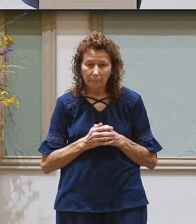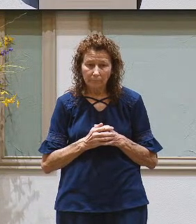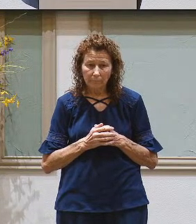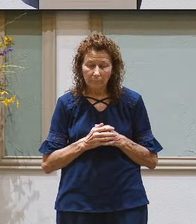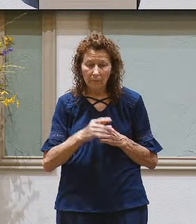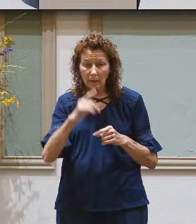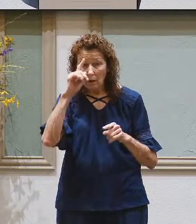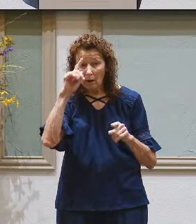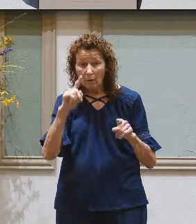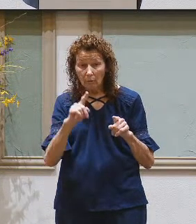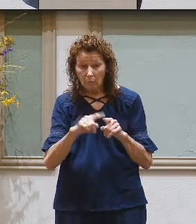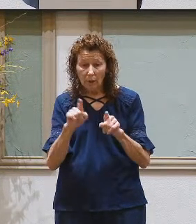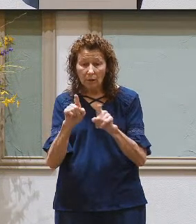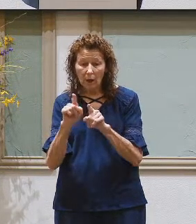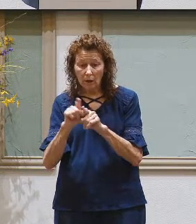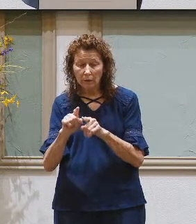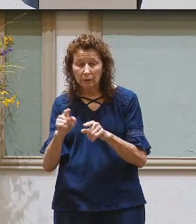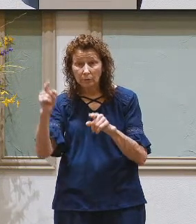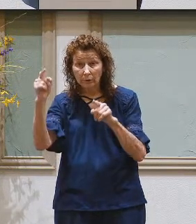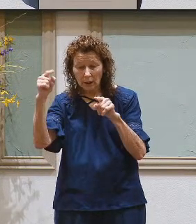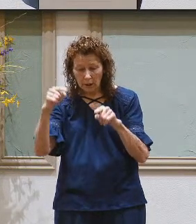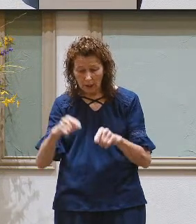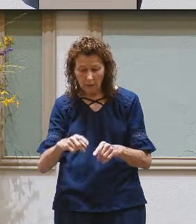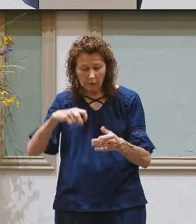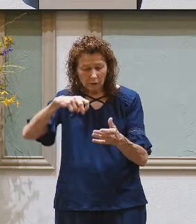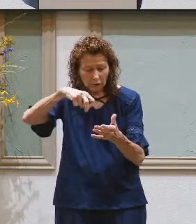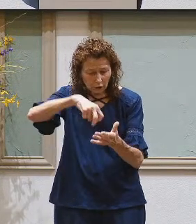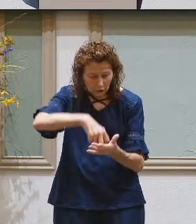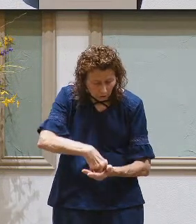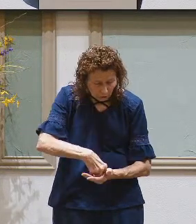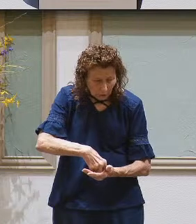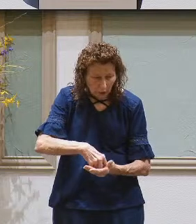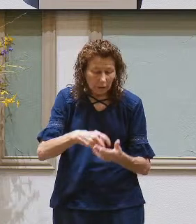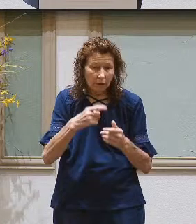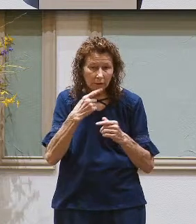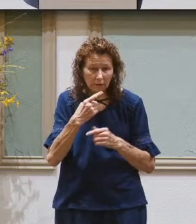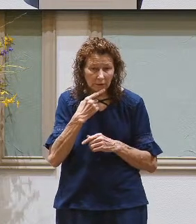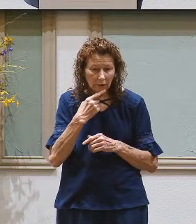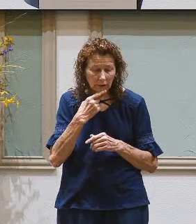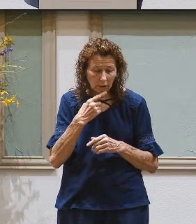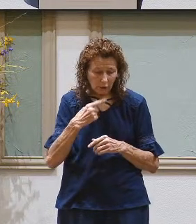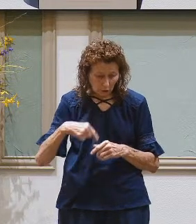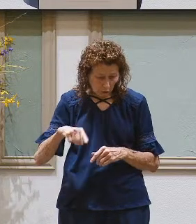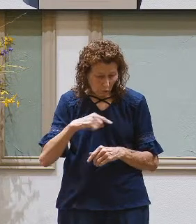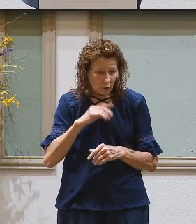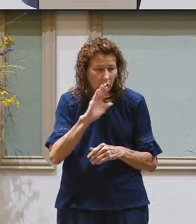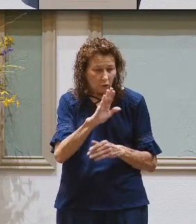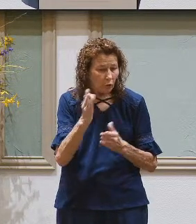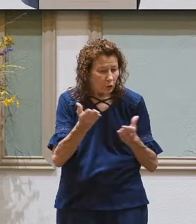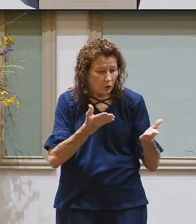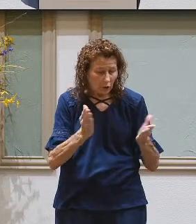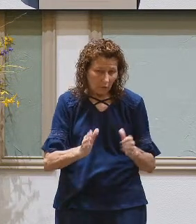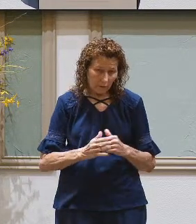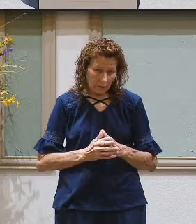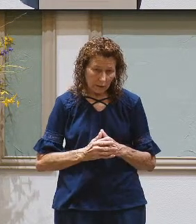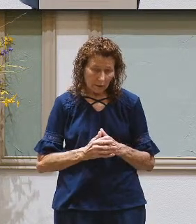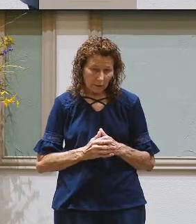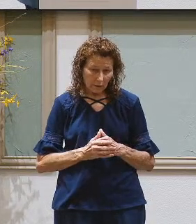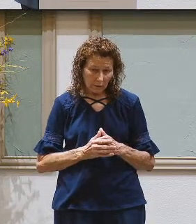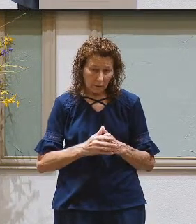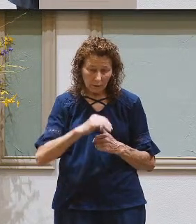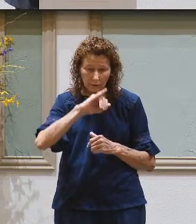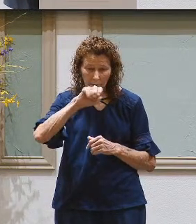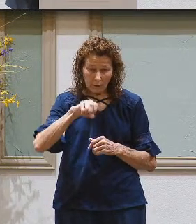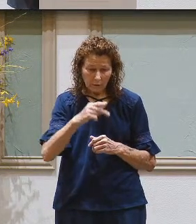His brothers also came down and fell down before him and said, behold, we are your servants. But